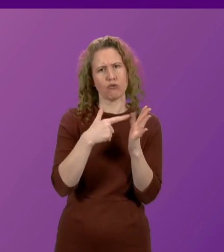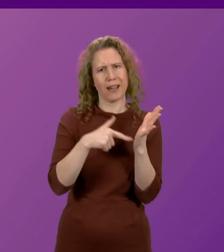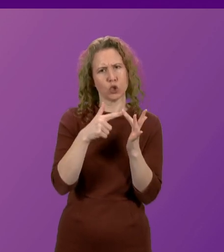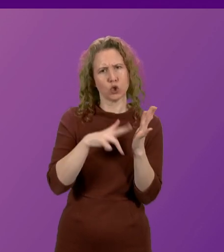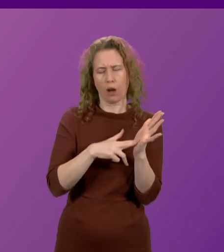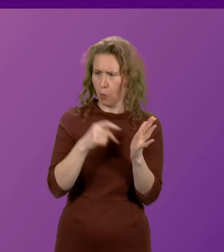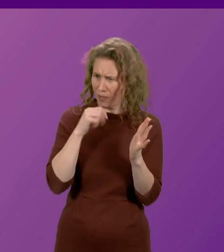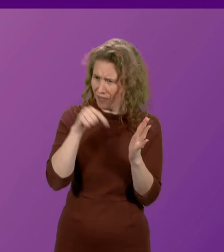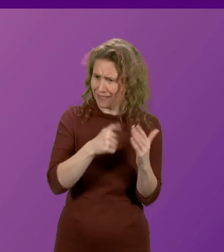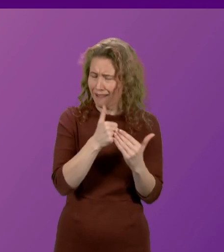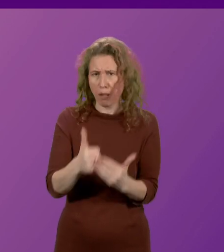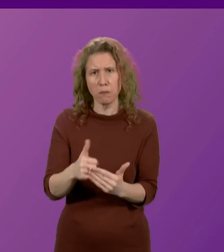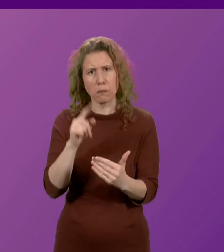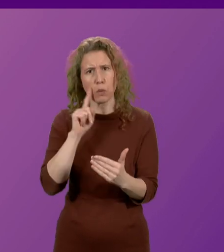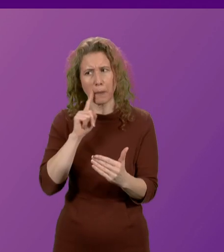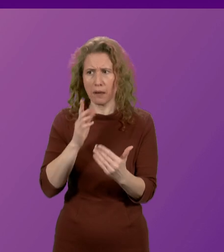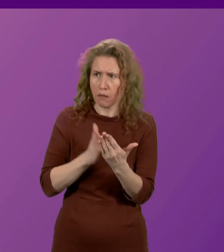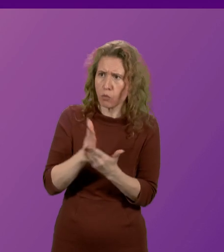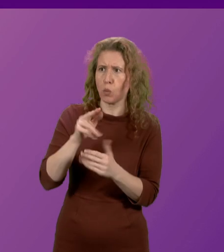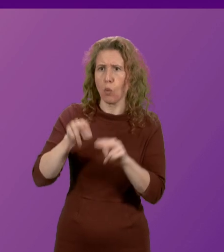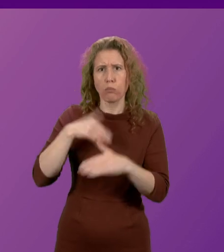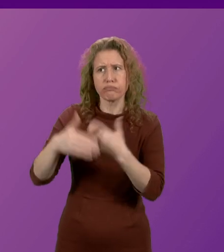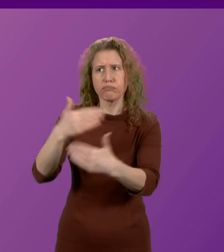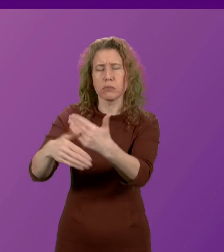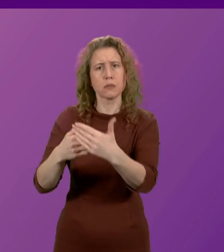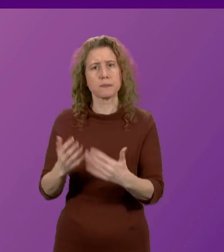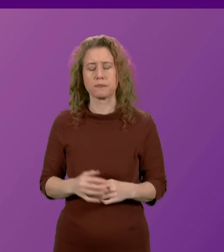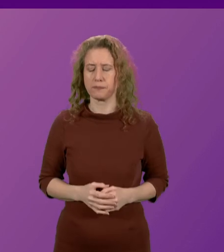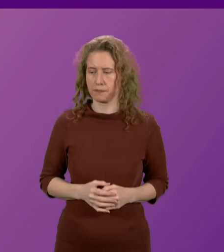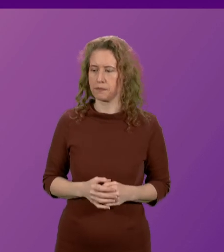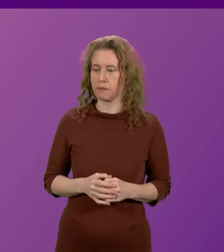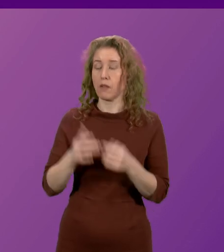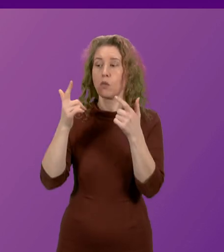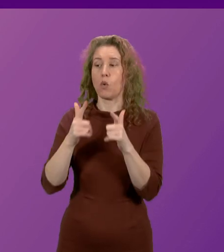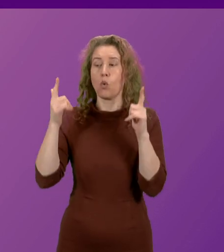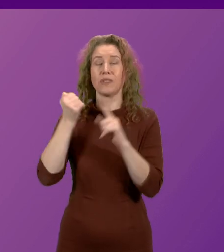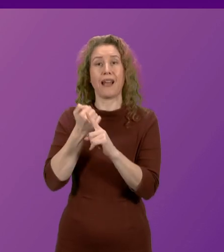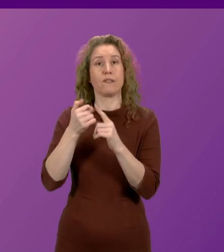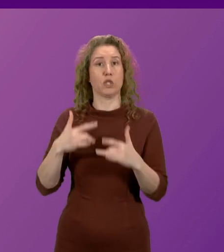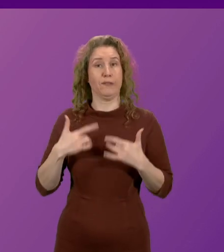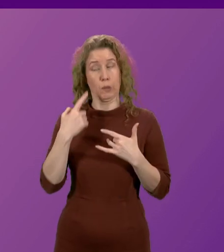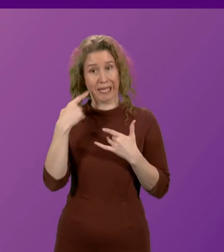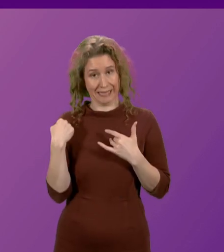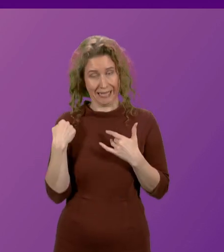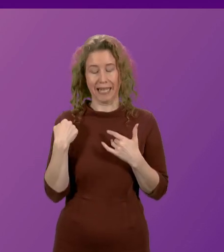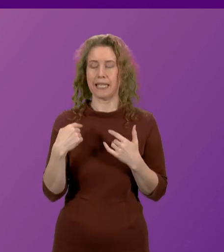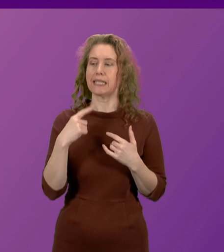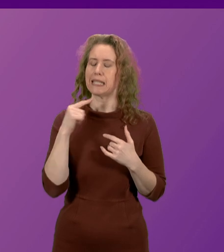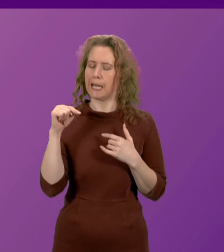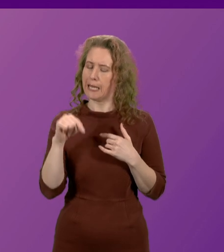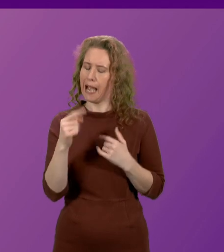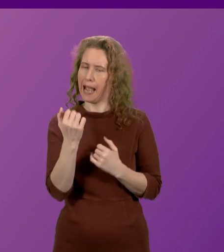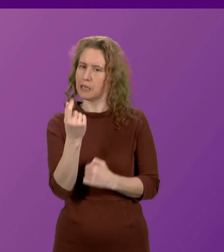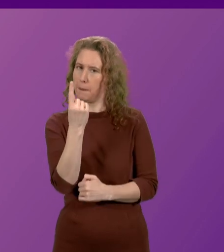of sexual crimes? First Minister. Presiding Officer, the Lord Advocate's view of yesterday's decision is that it has the potential